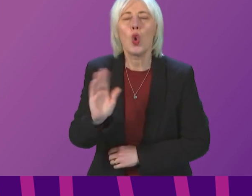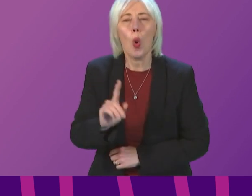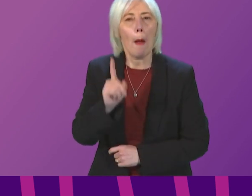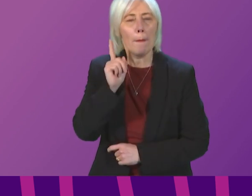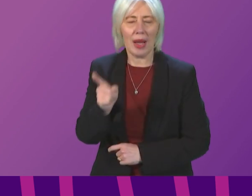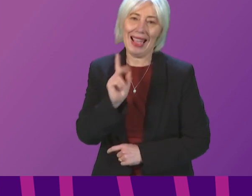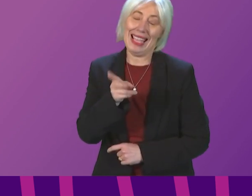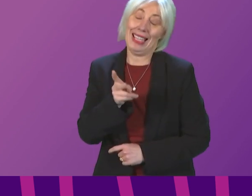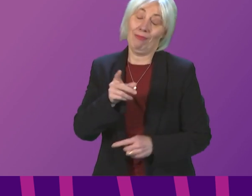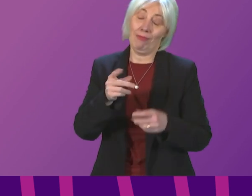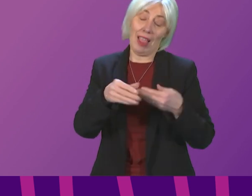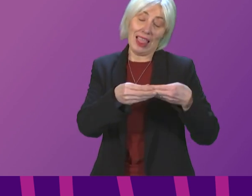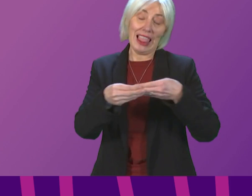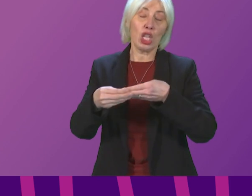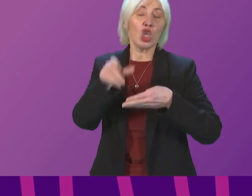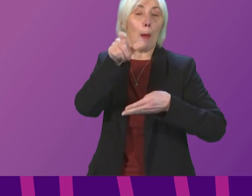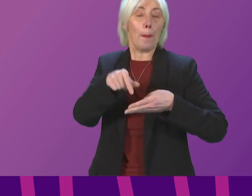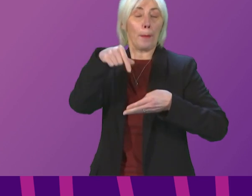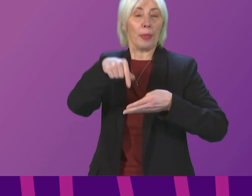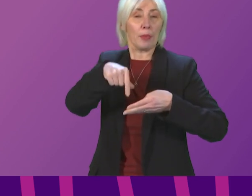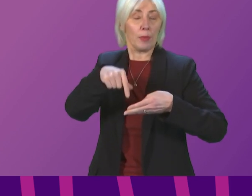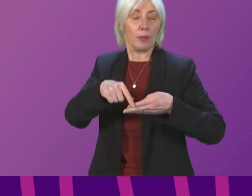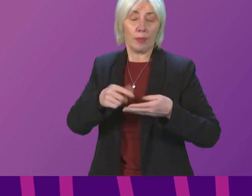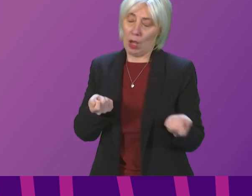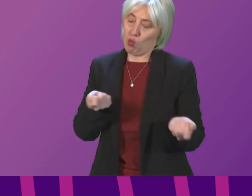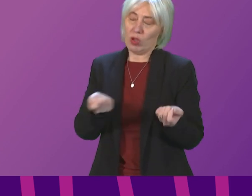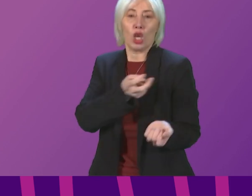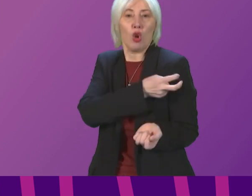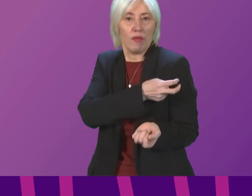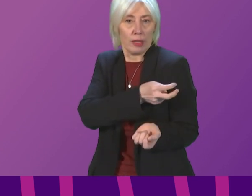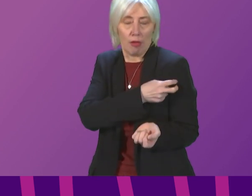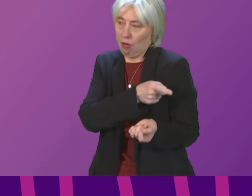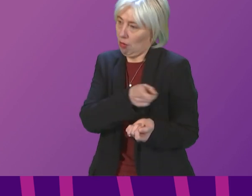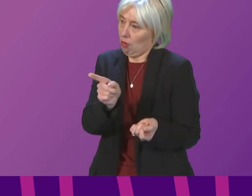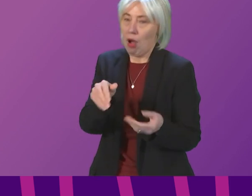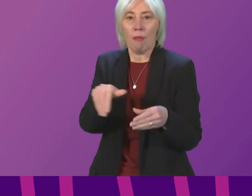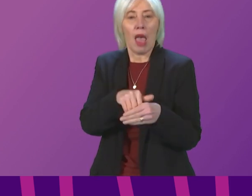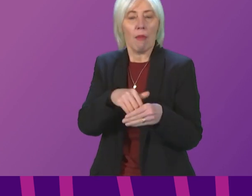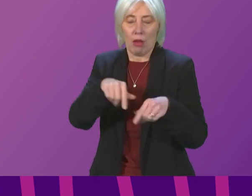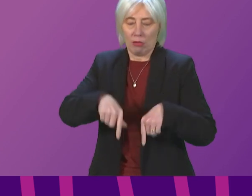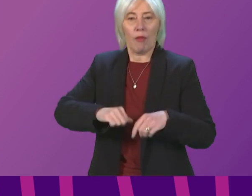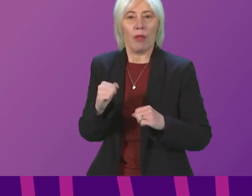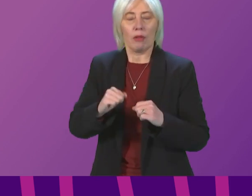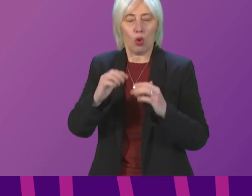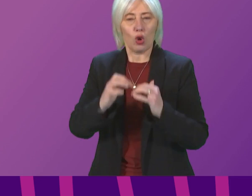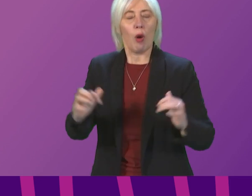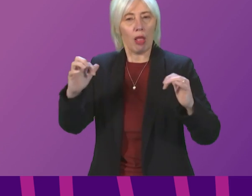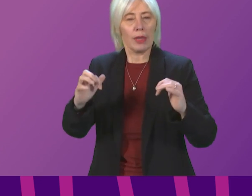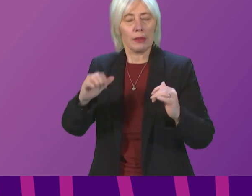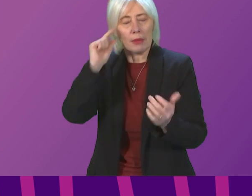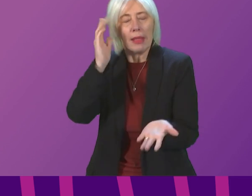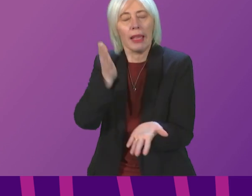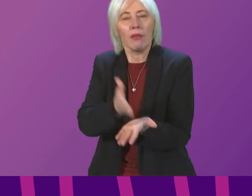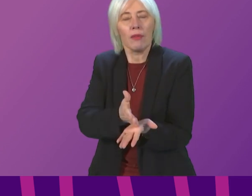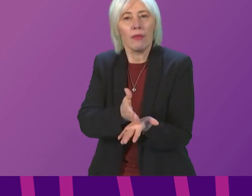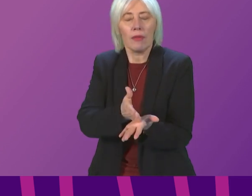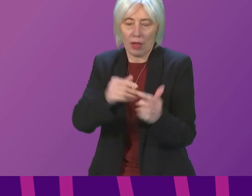leadership. Presiding officer, members of the Scottish Parliament, I believe the world,